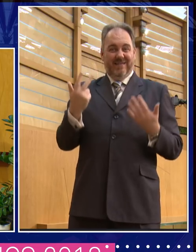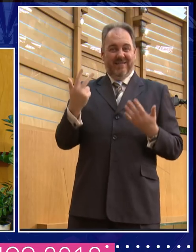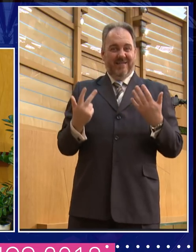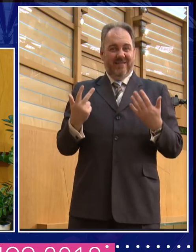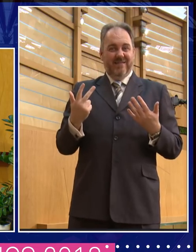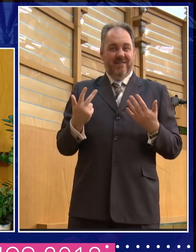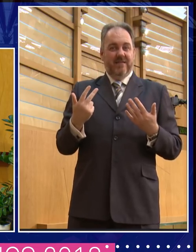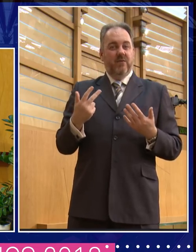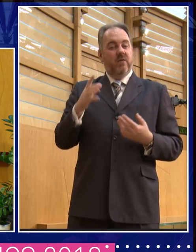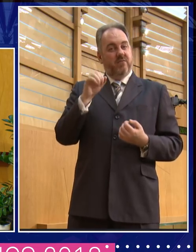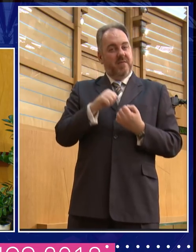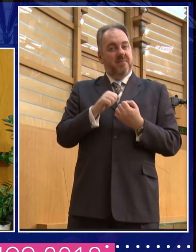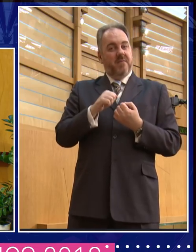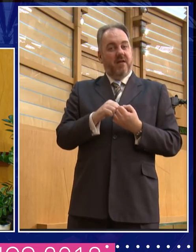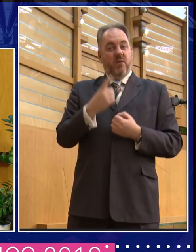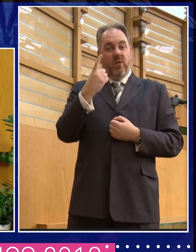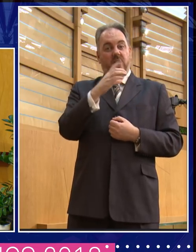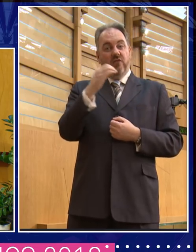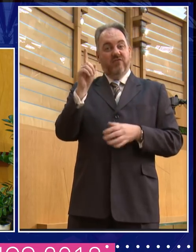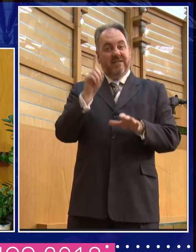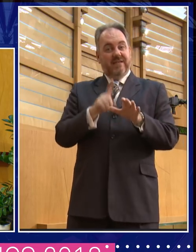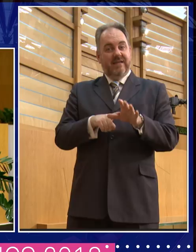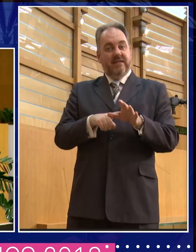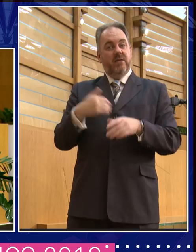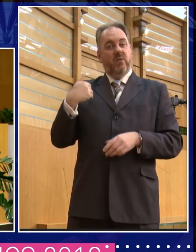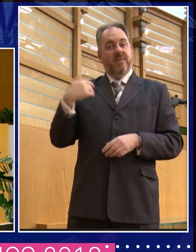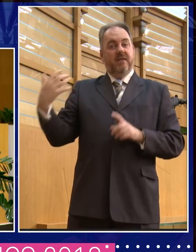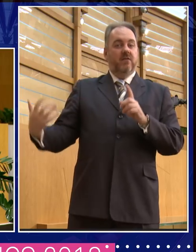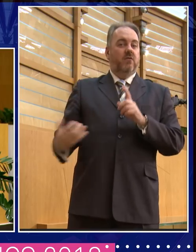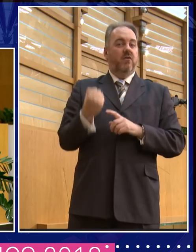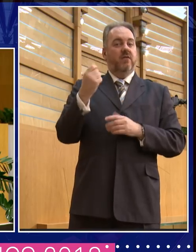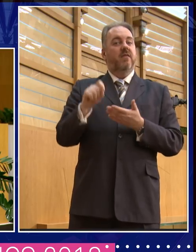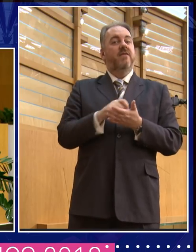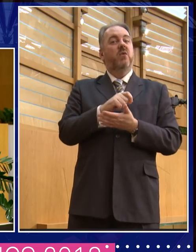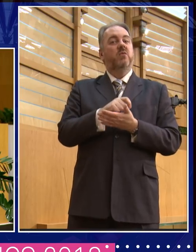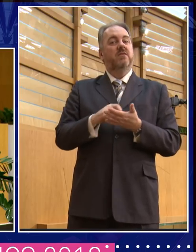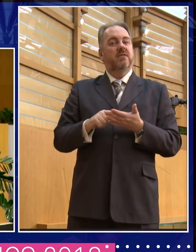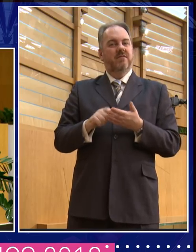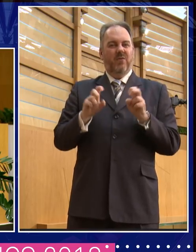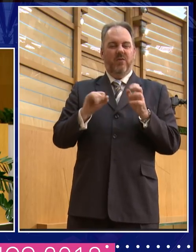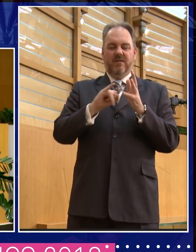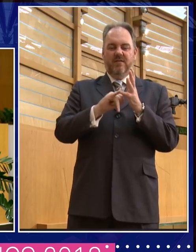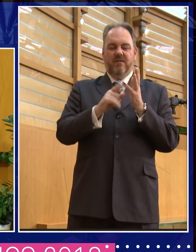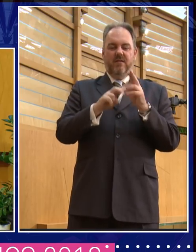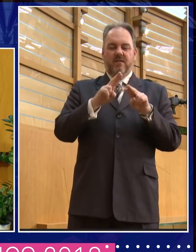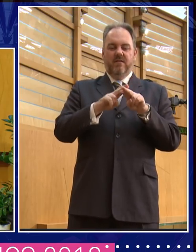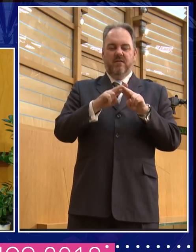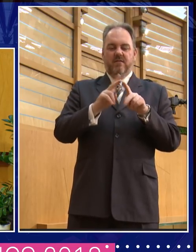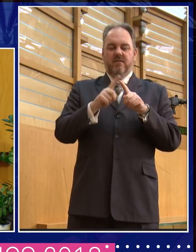women's suffrage was introduced for some women in, in, in this country. Um, but this is also the year that's seen the Me